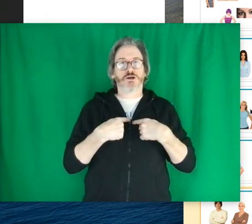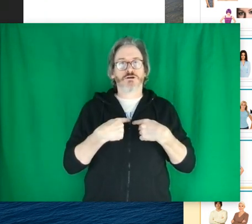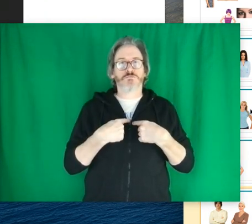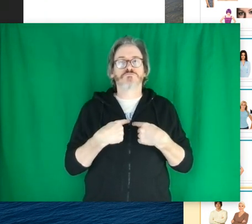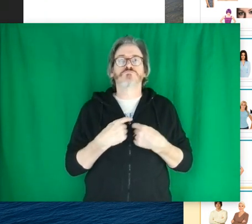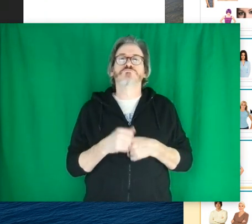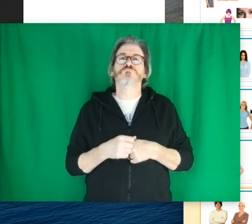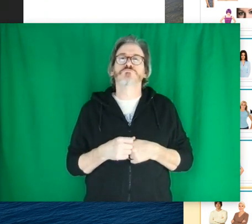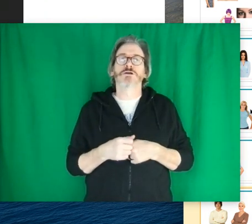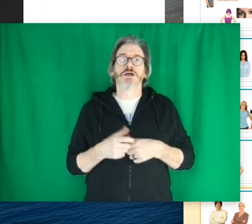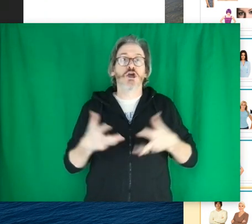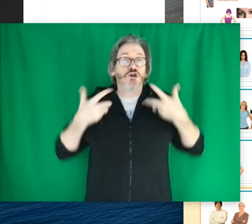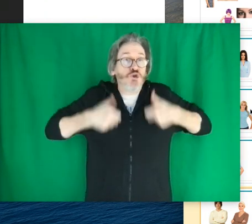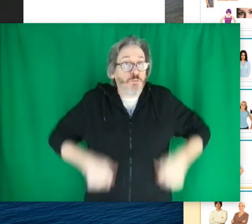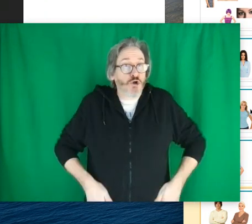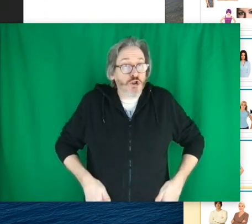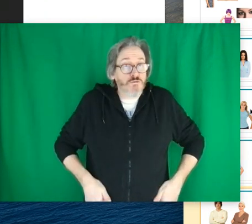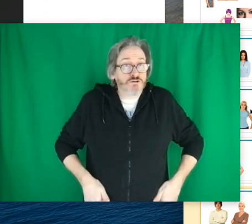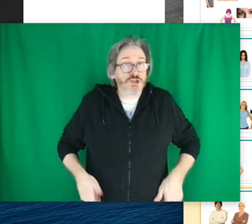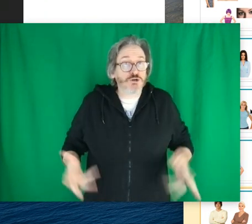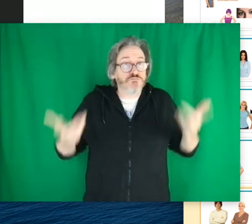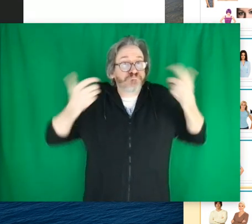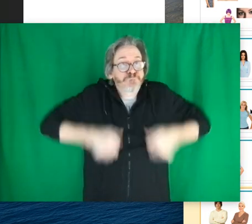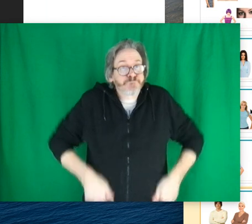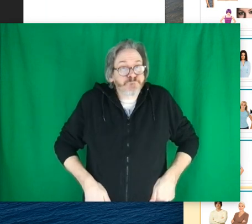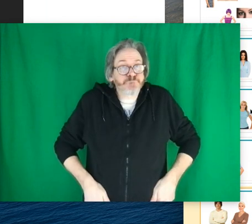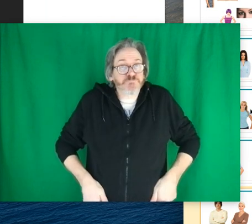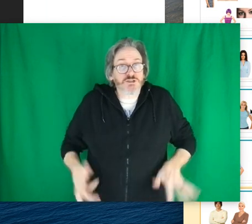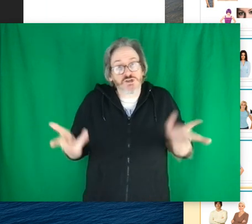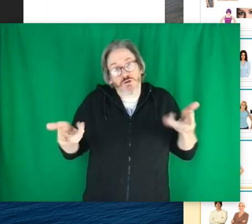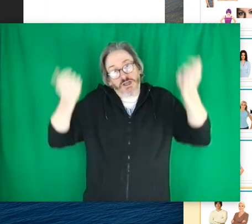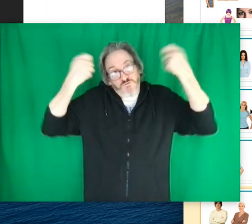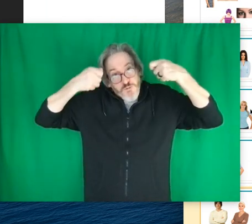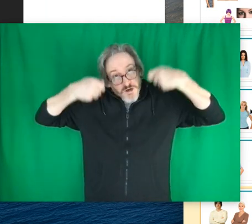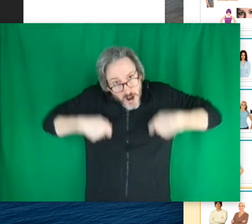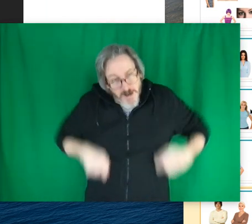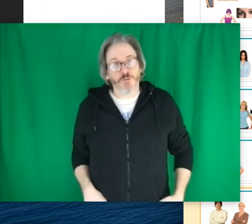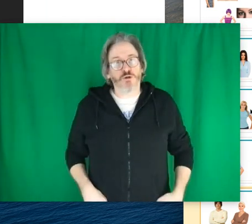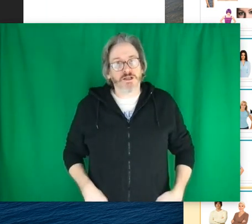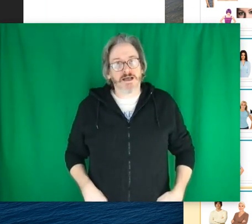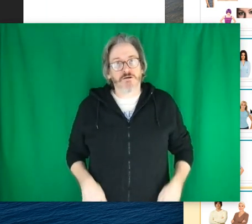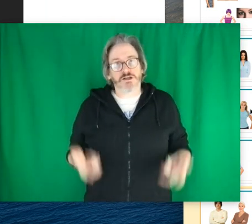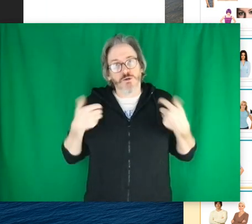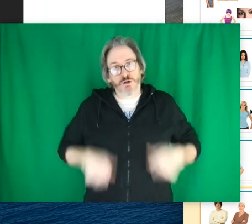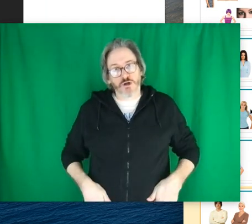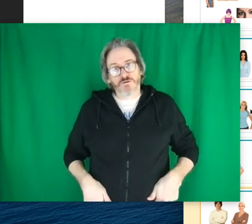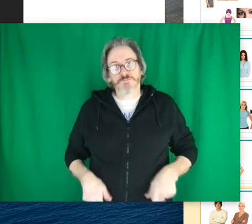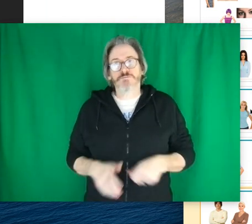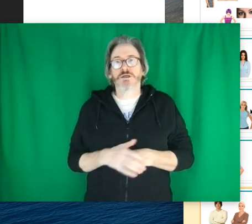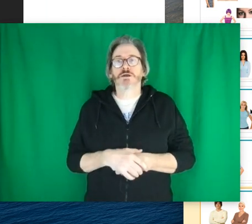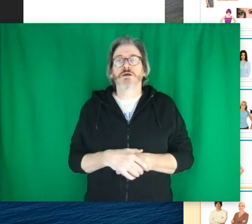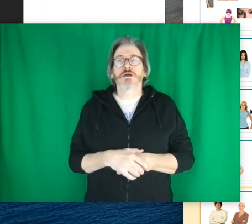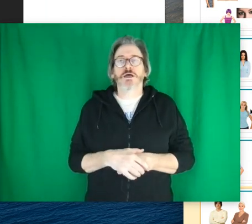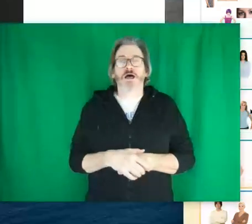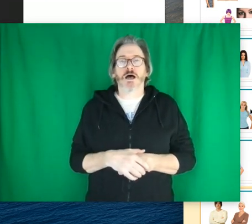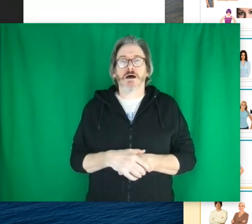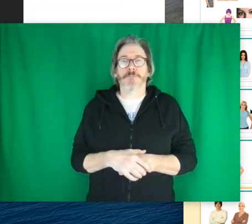Collar. You can do pullover too. So like you've put it on and you pull it down. So pullover.